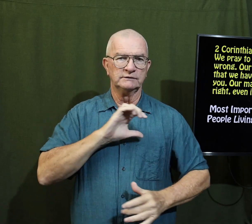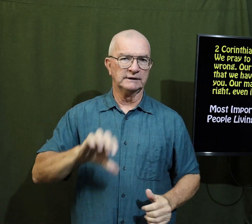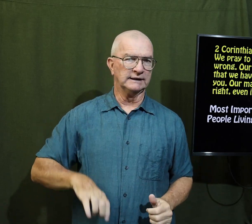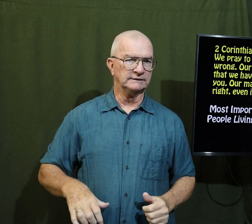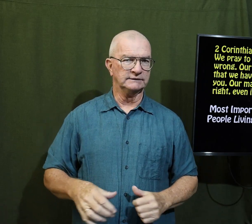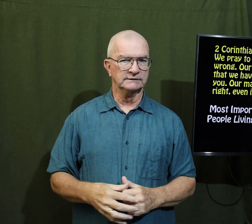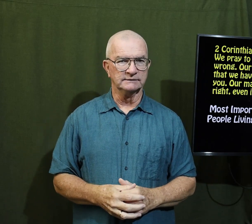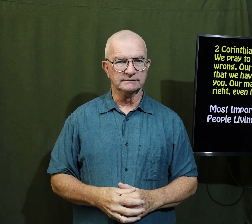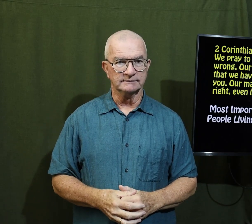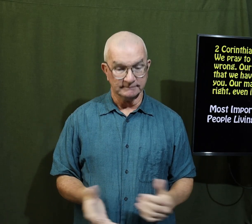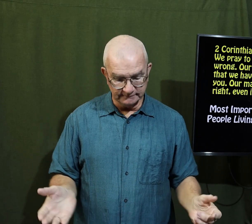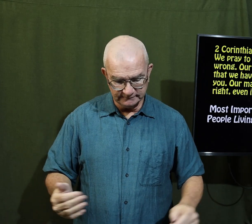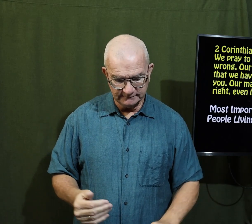through Jesus Christ